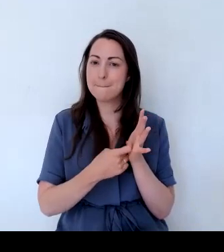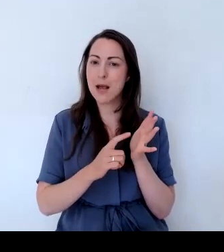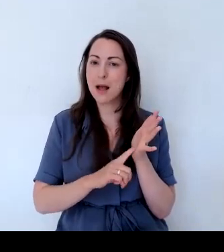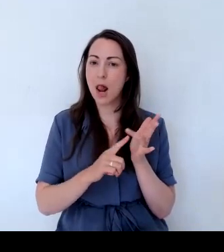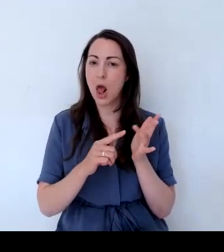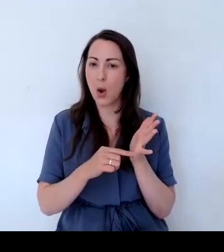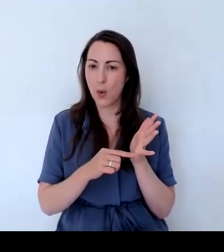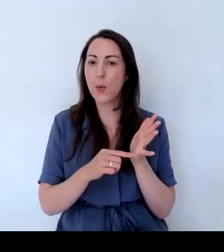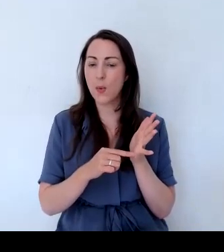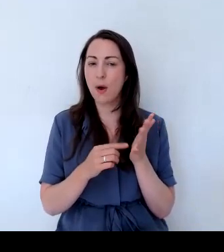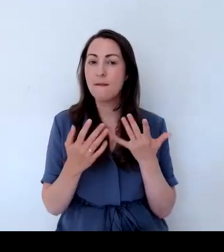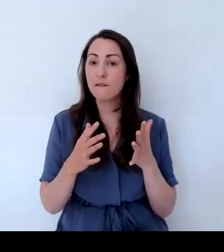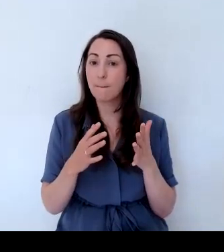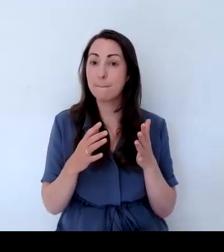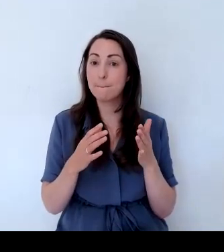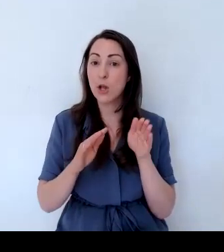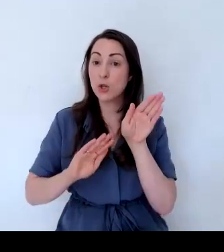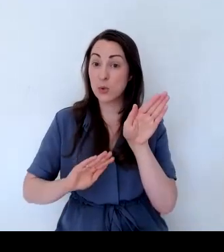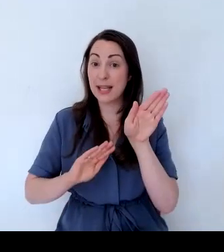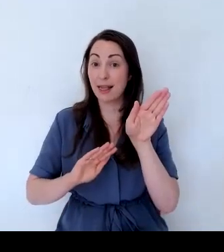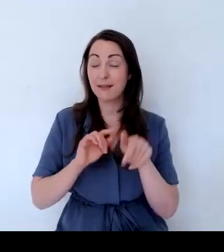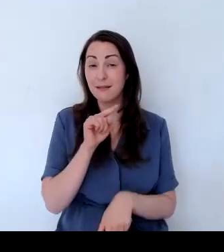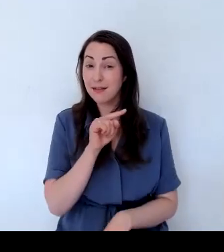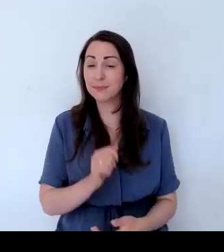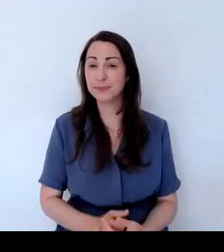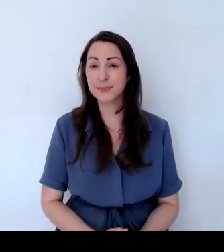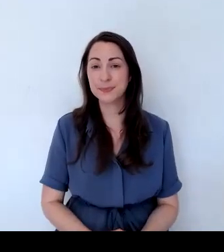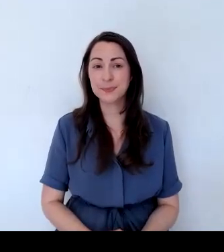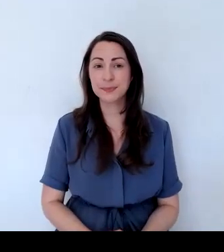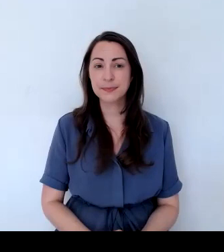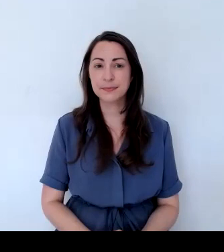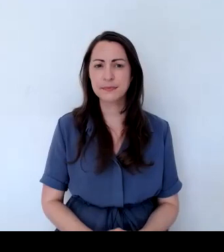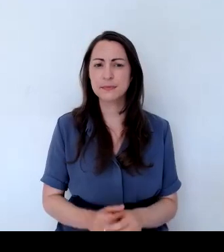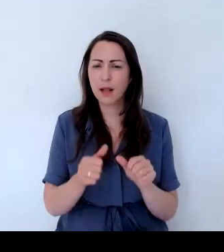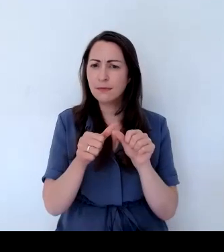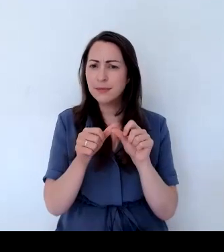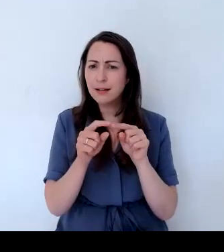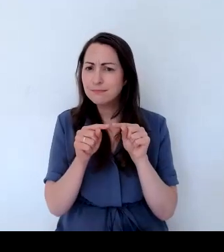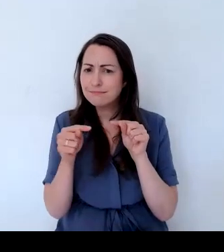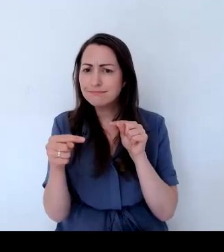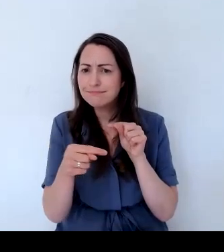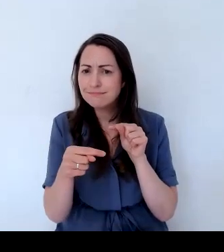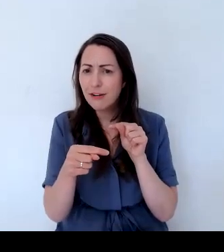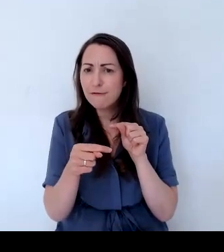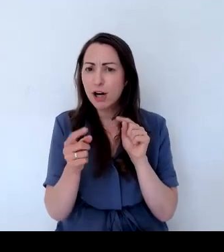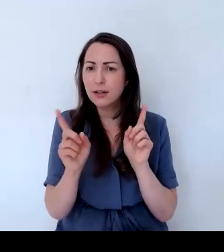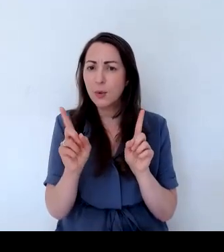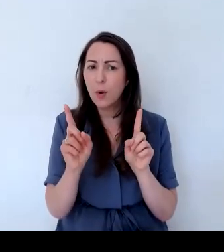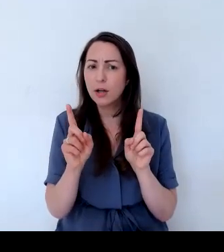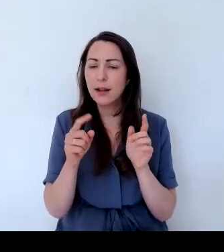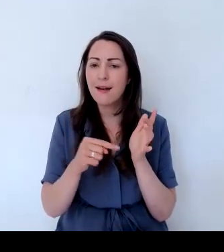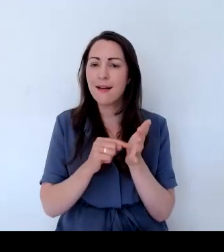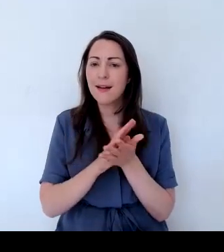And at the front here, we've got time, this is time Pocaneus.